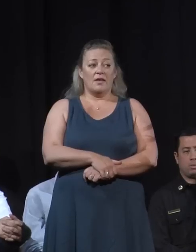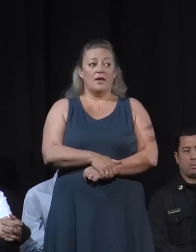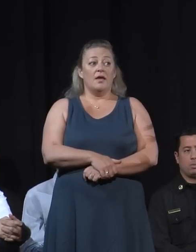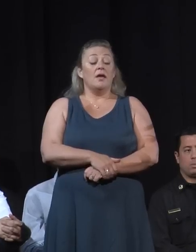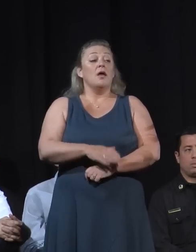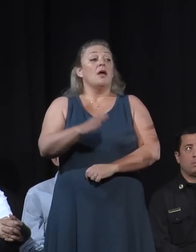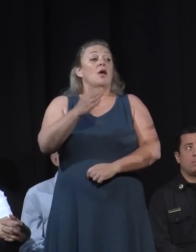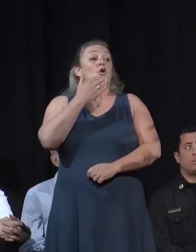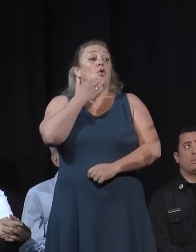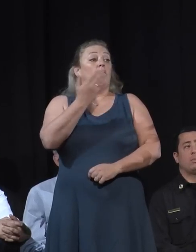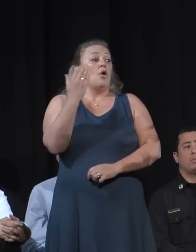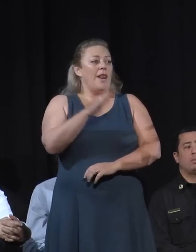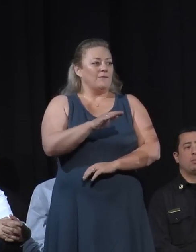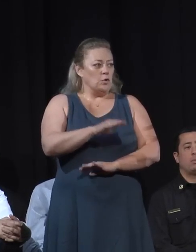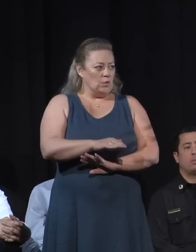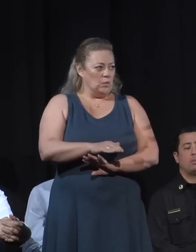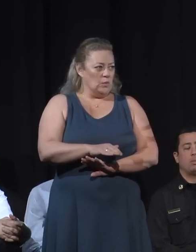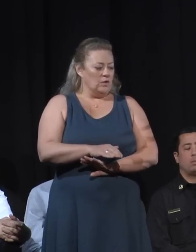Good afternoon.